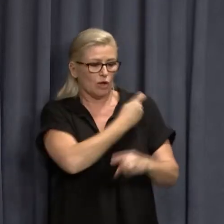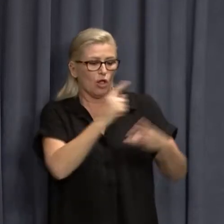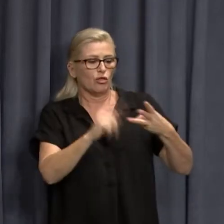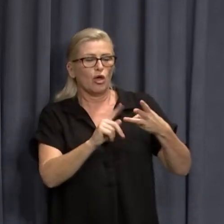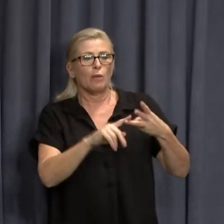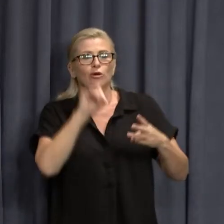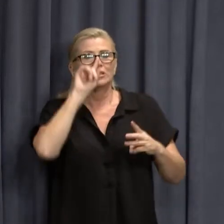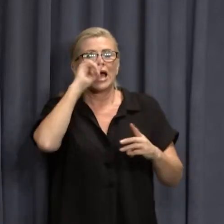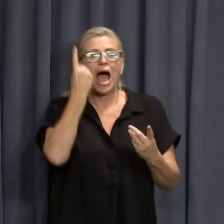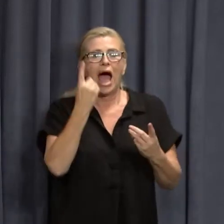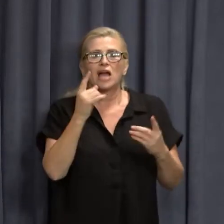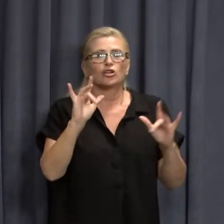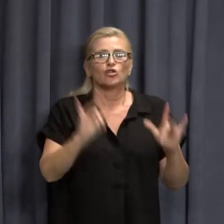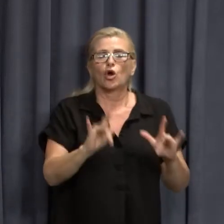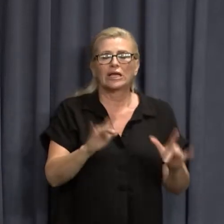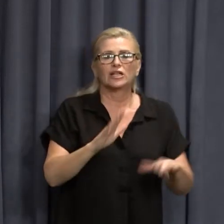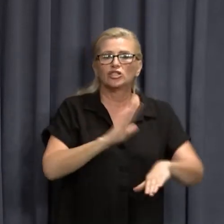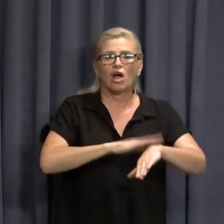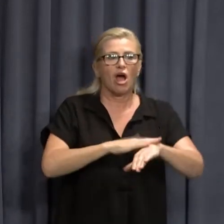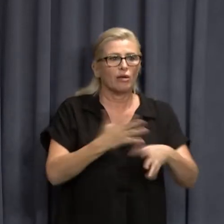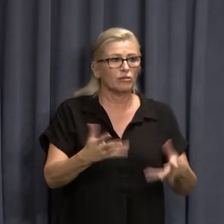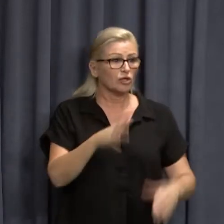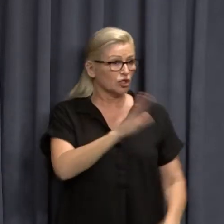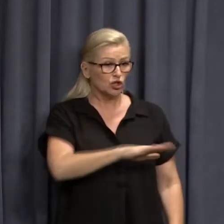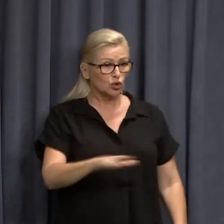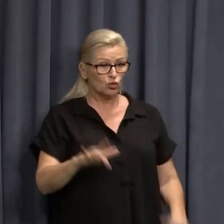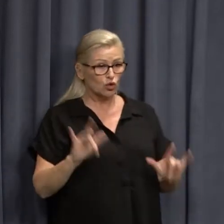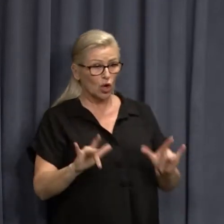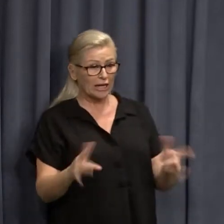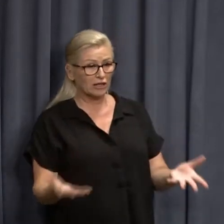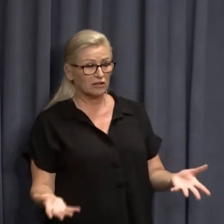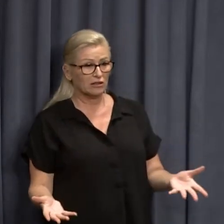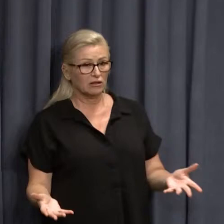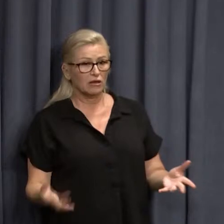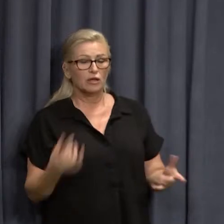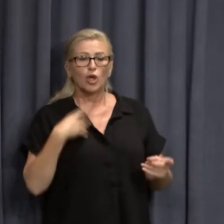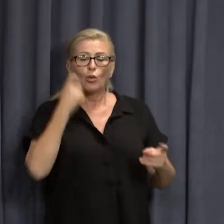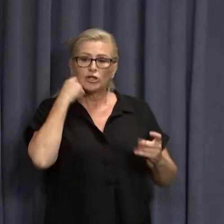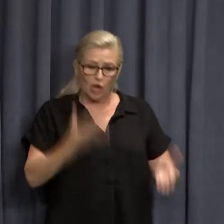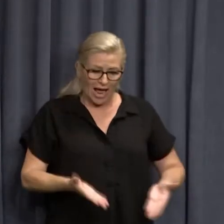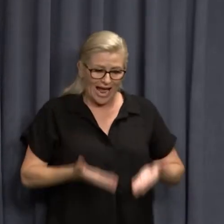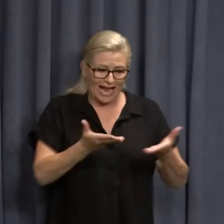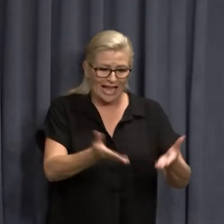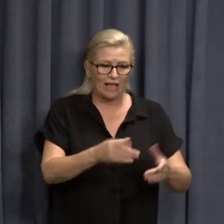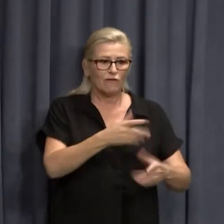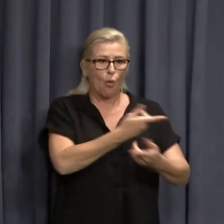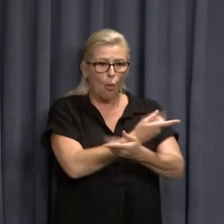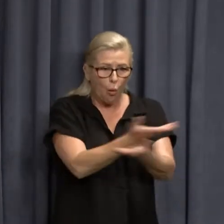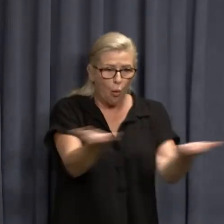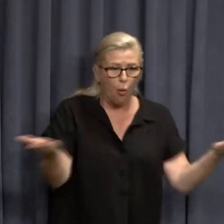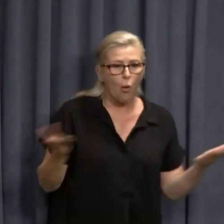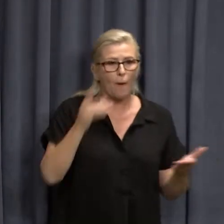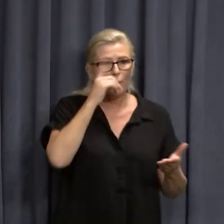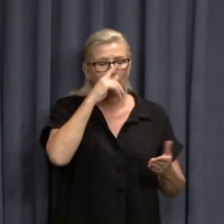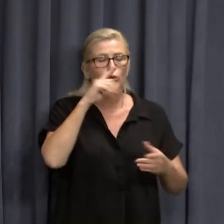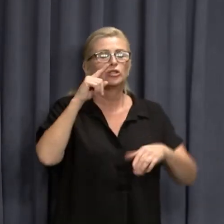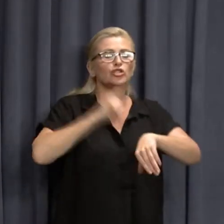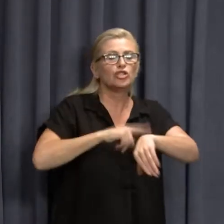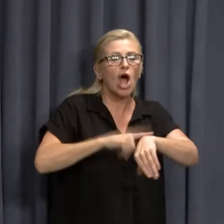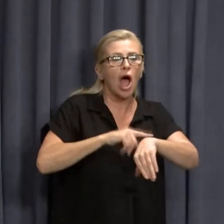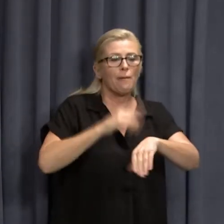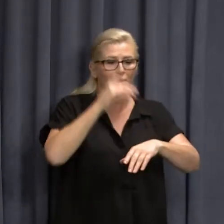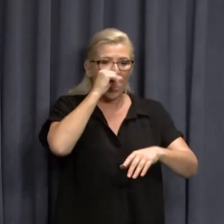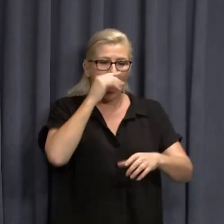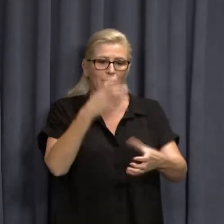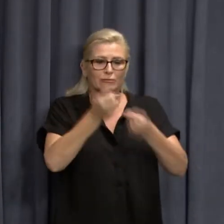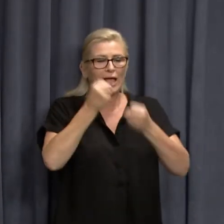the third dose. And children haven't had the opportunity either. So we're trying to give those people that opportunity before such time as we have